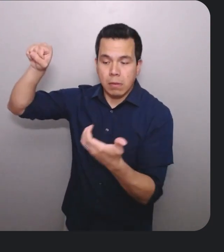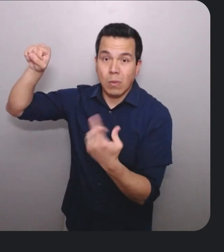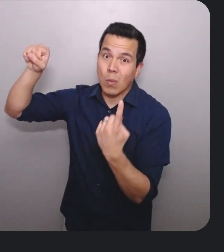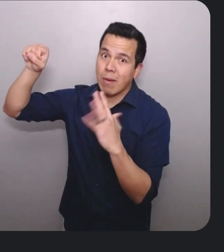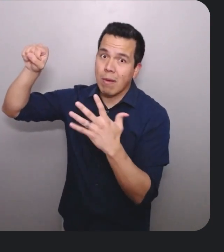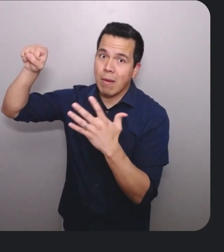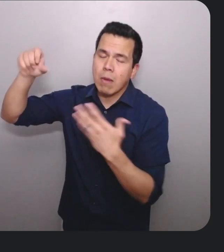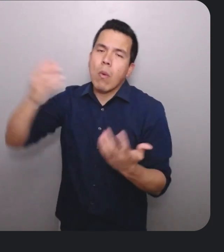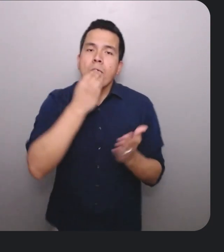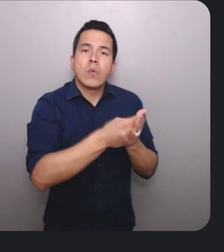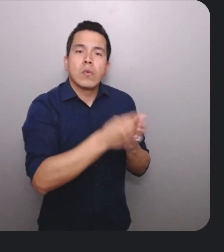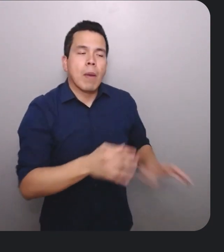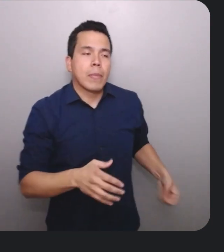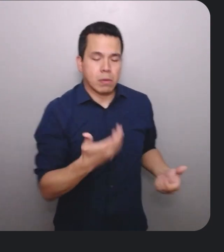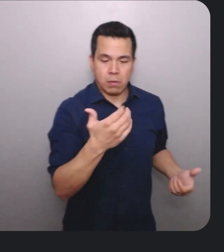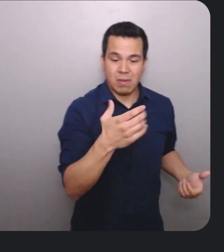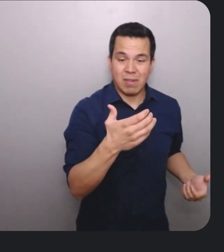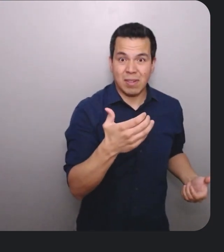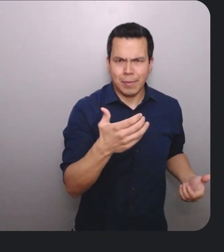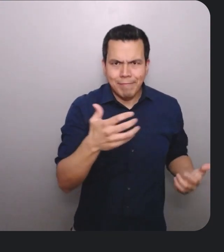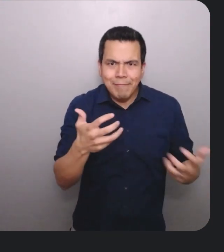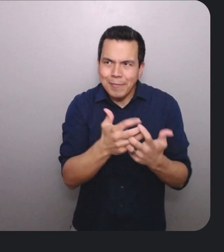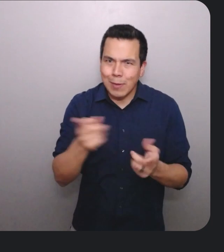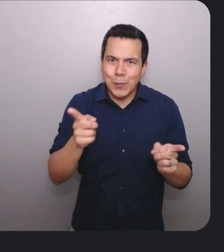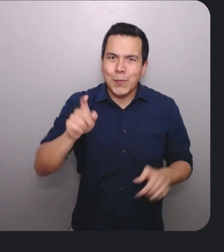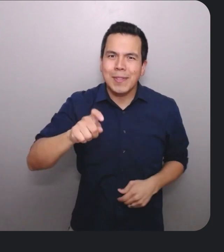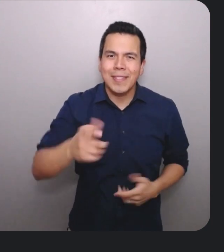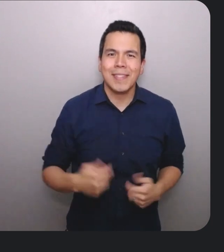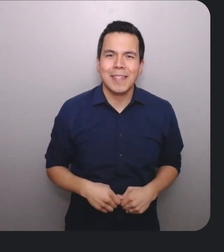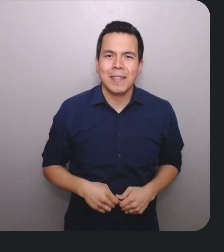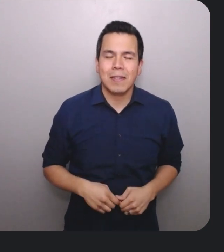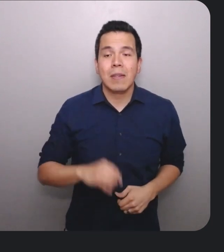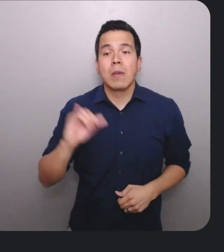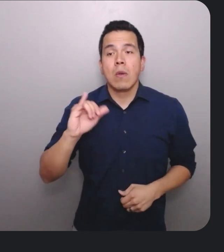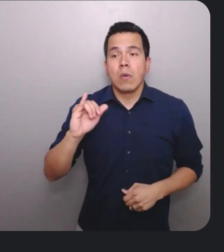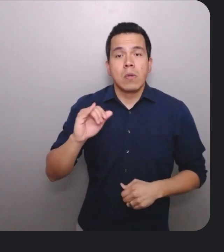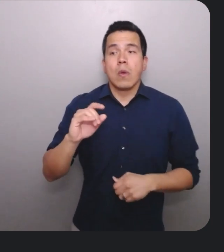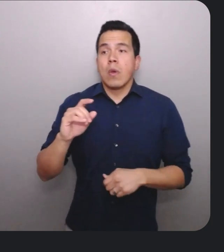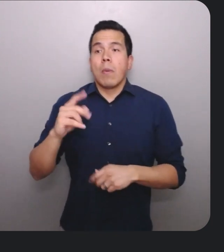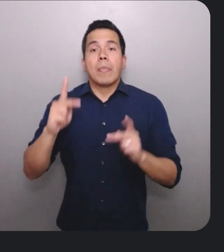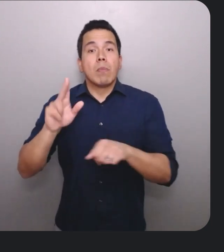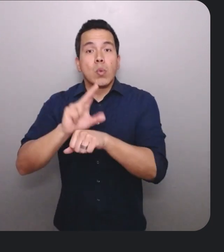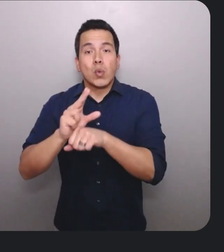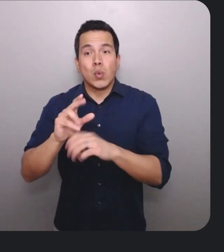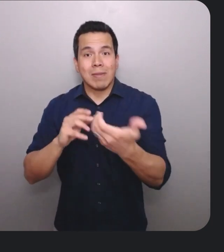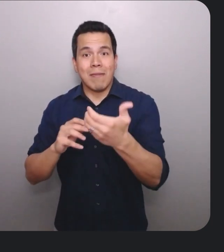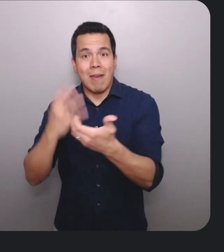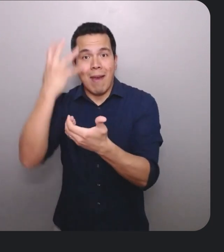a bus or carrying groceries and may only have one hand free to use their device. It should work for people who are using their device outside in the bright